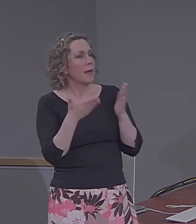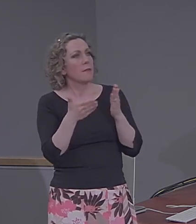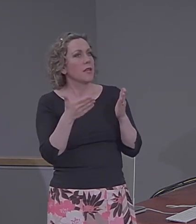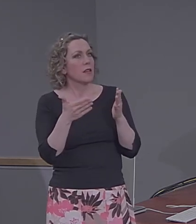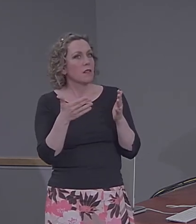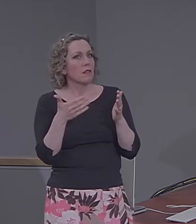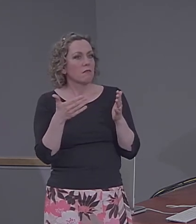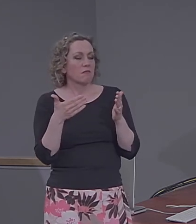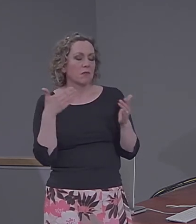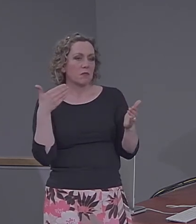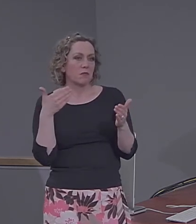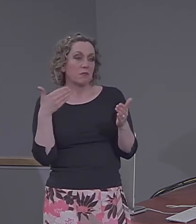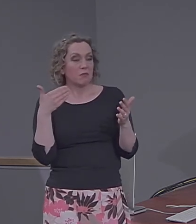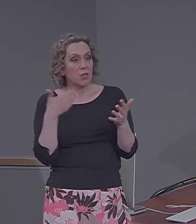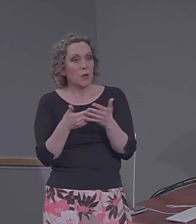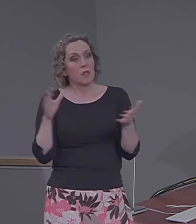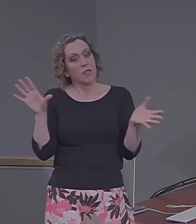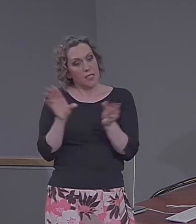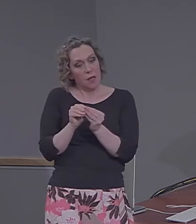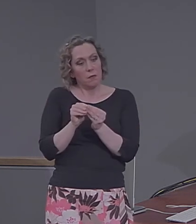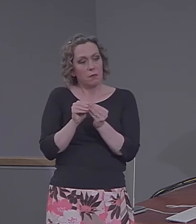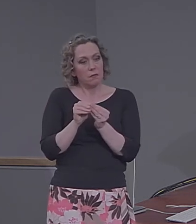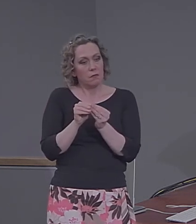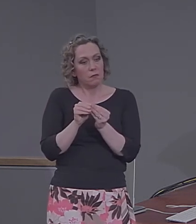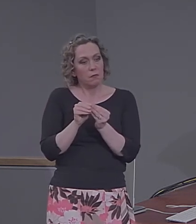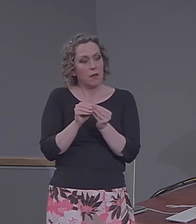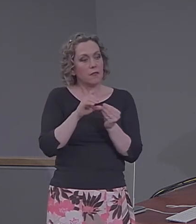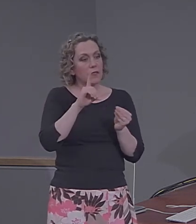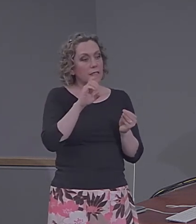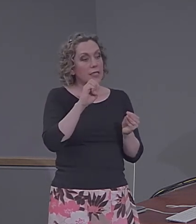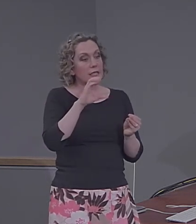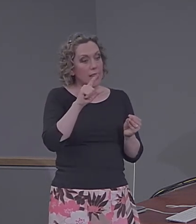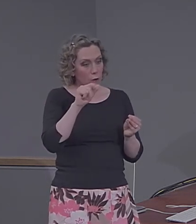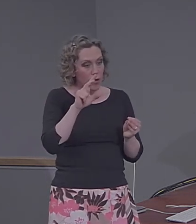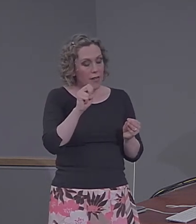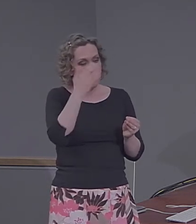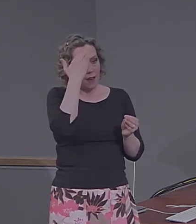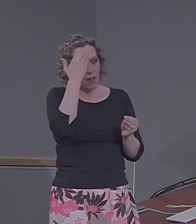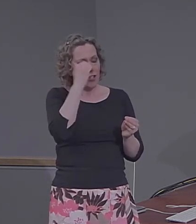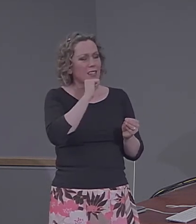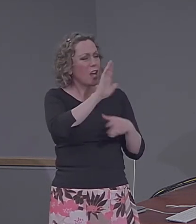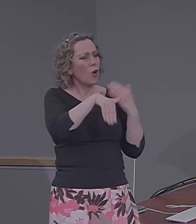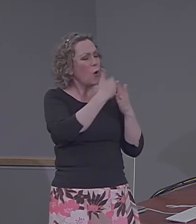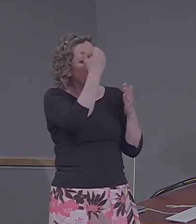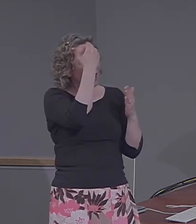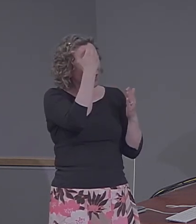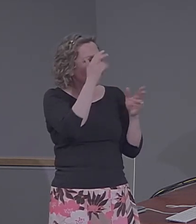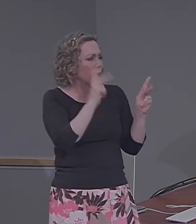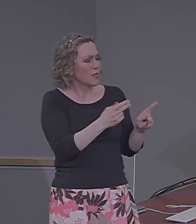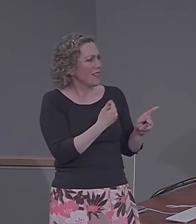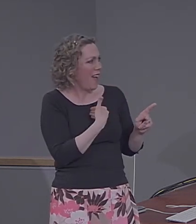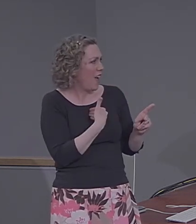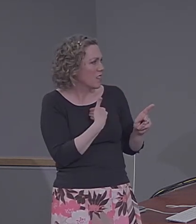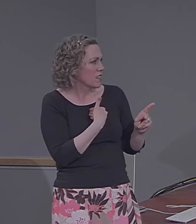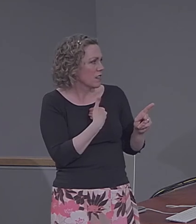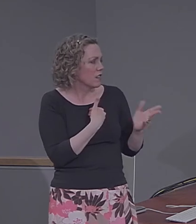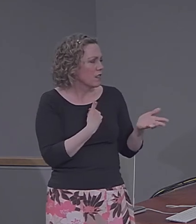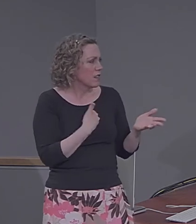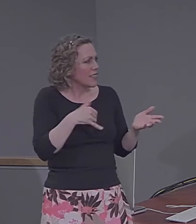total of declarative knowledge, but it's not all the knowledge that the organism has. Another point worth noting is that